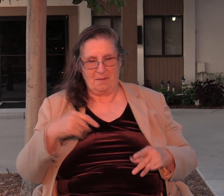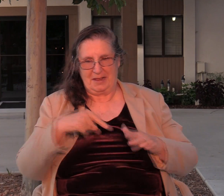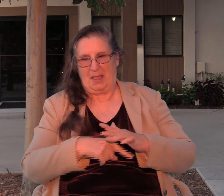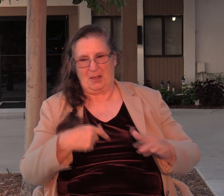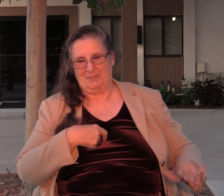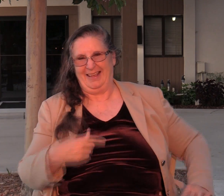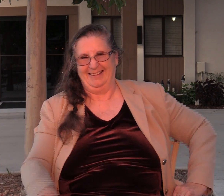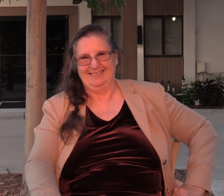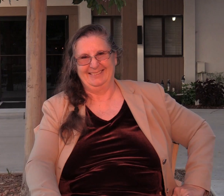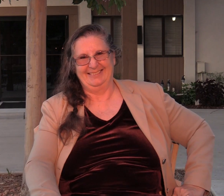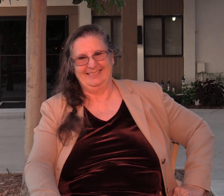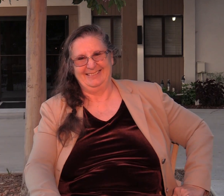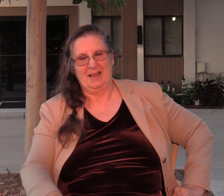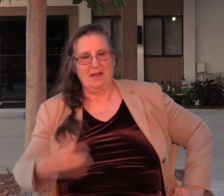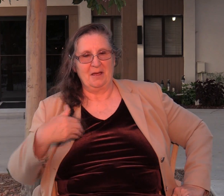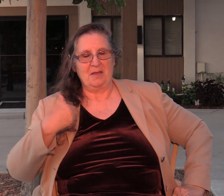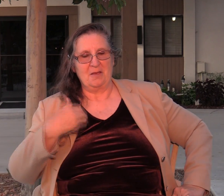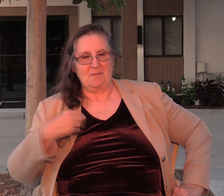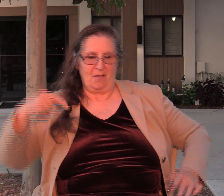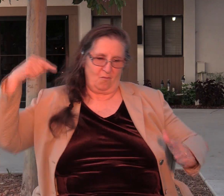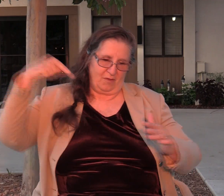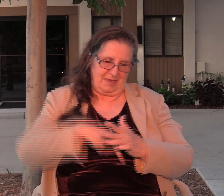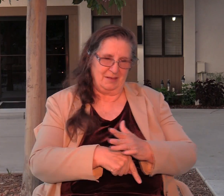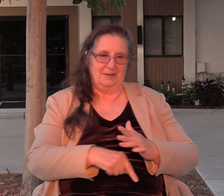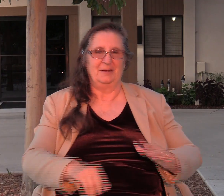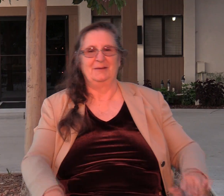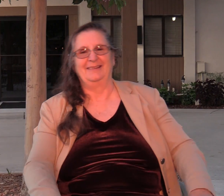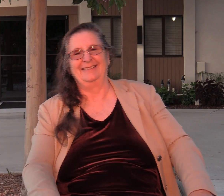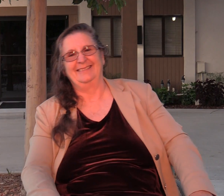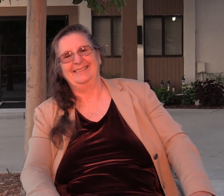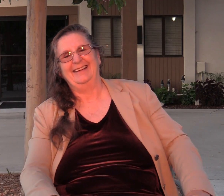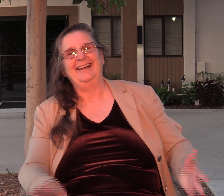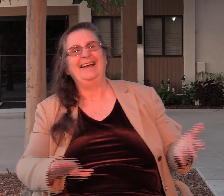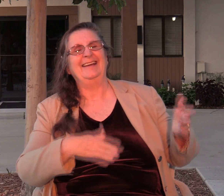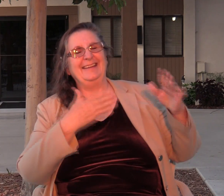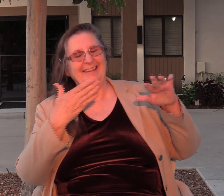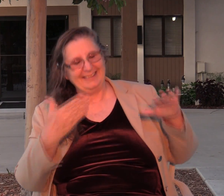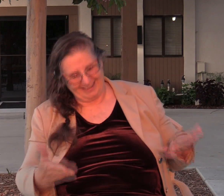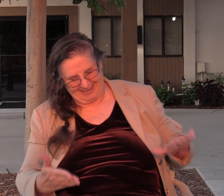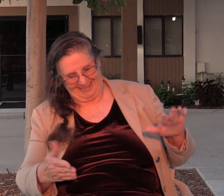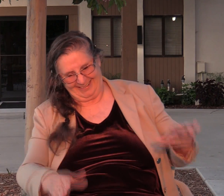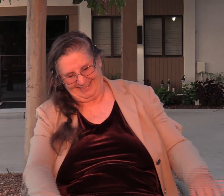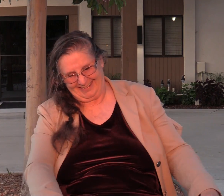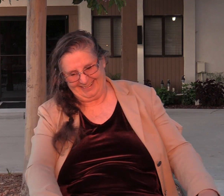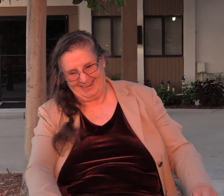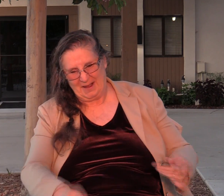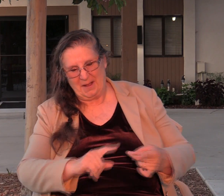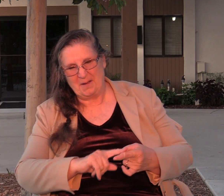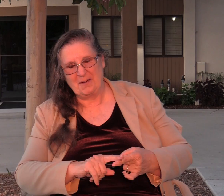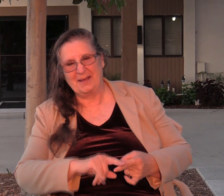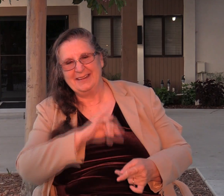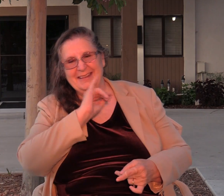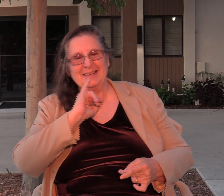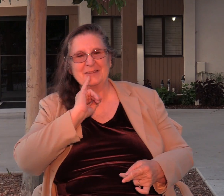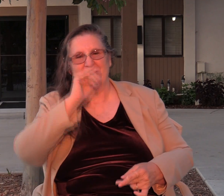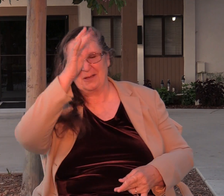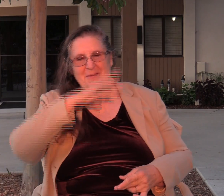So his young man thrust him through and he died. And when the men of Israel saw that Abimelech was dead they